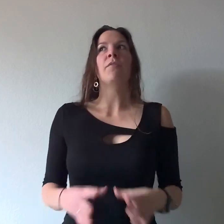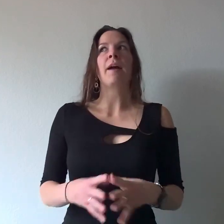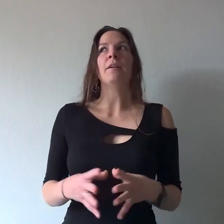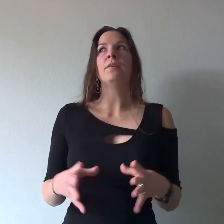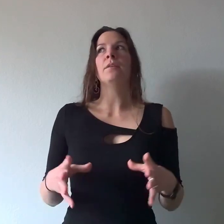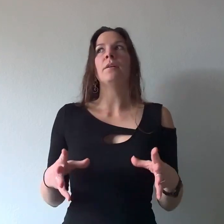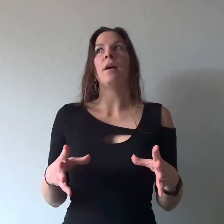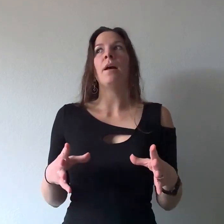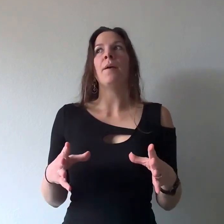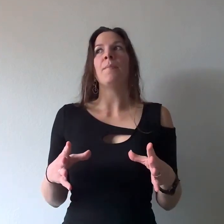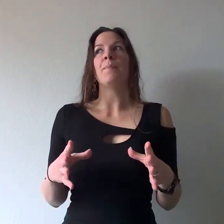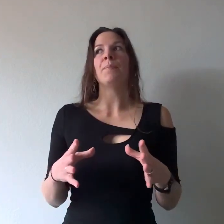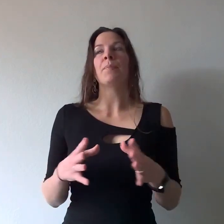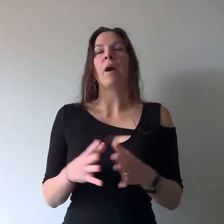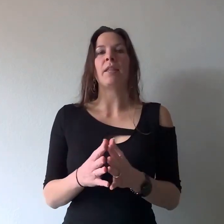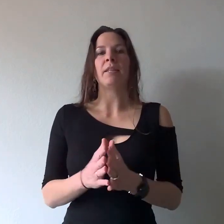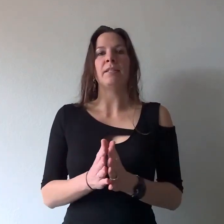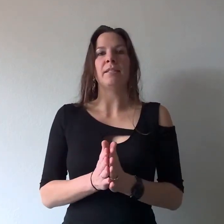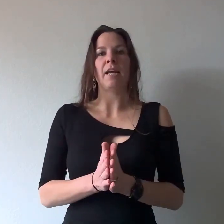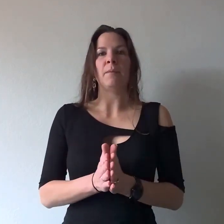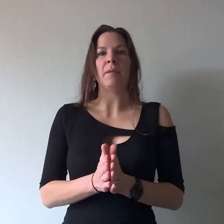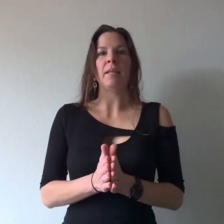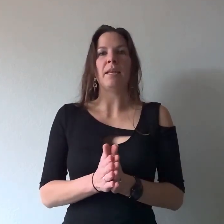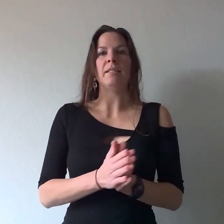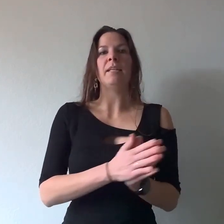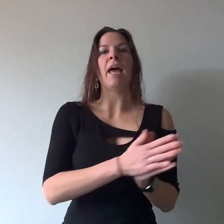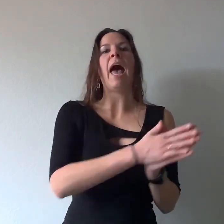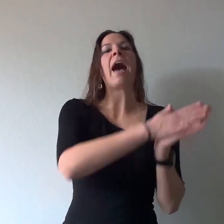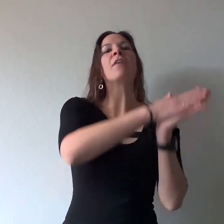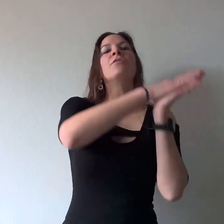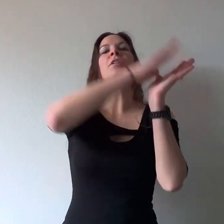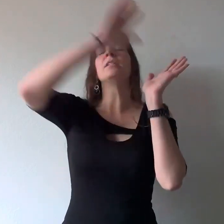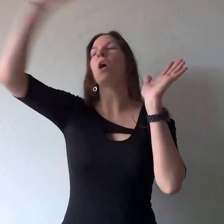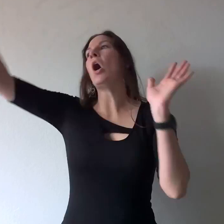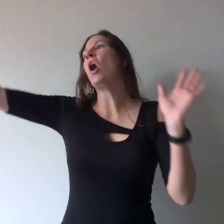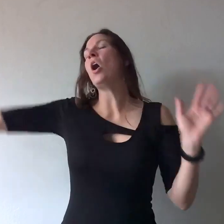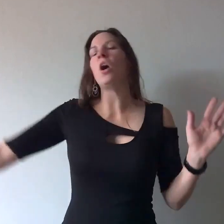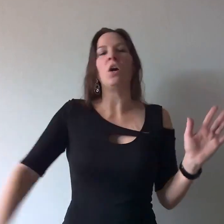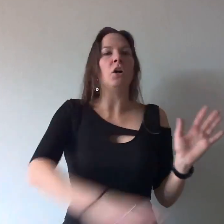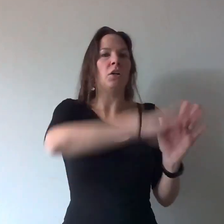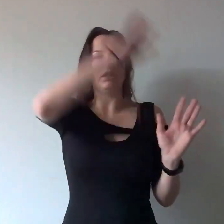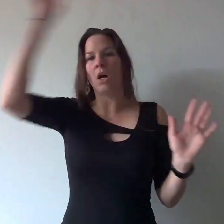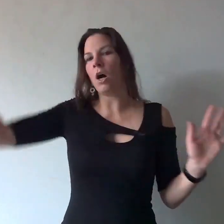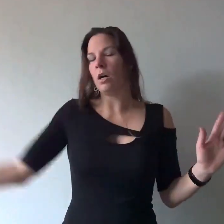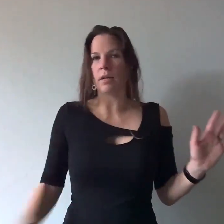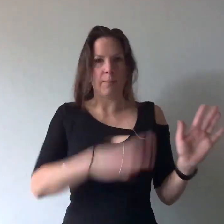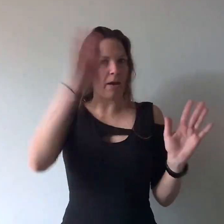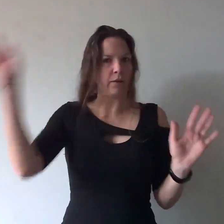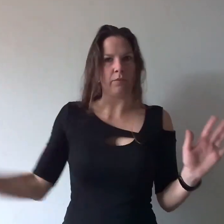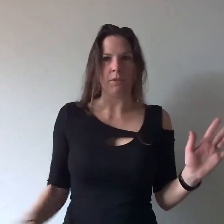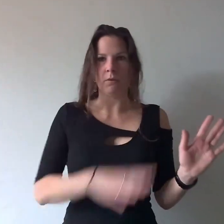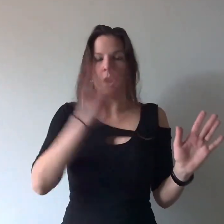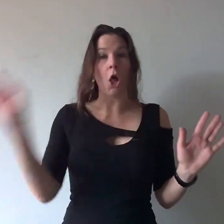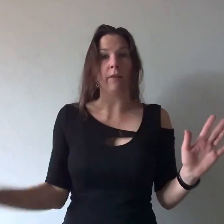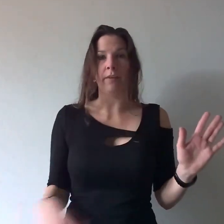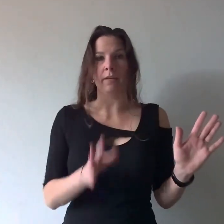final um part of this assignment is to after it's all all come out of you all of it